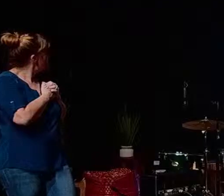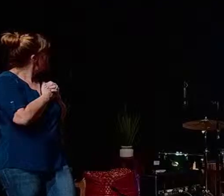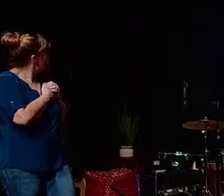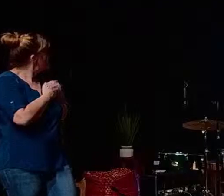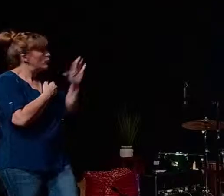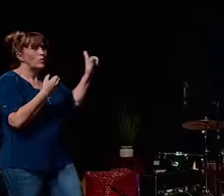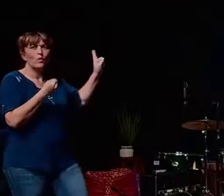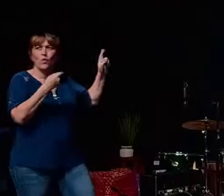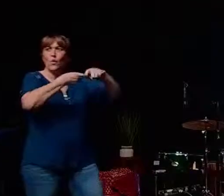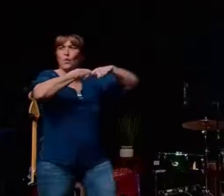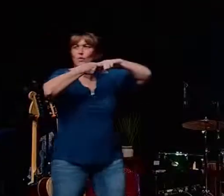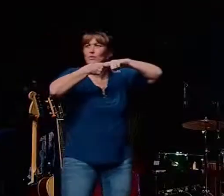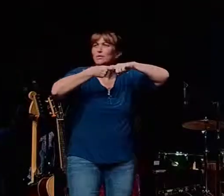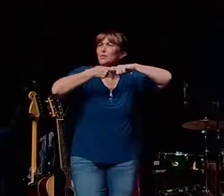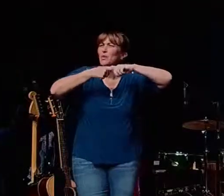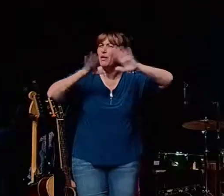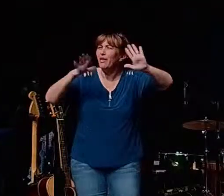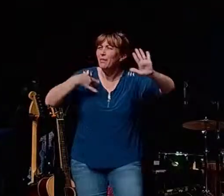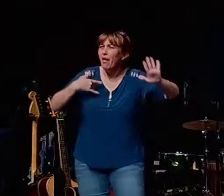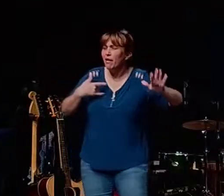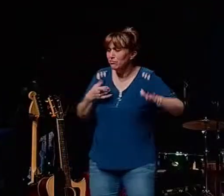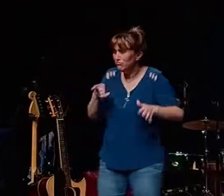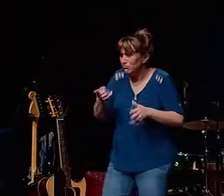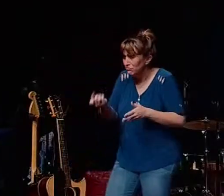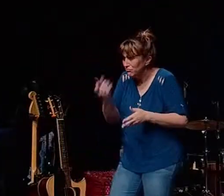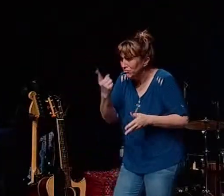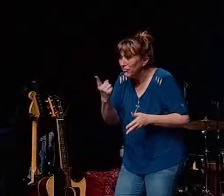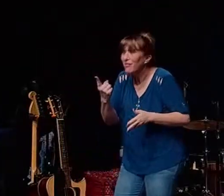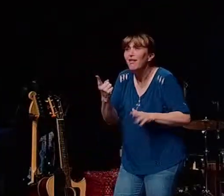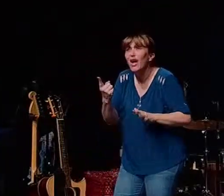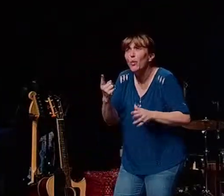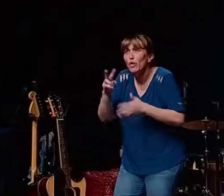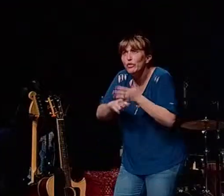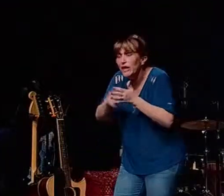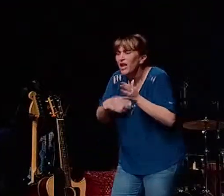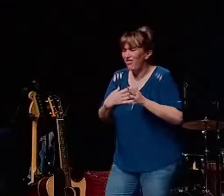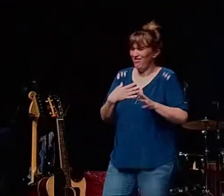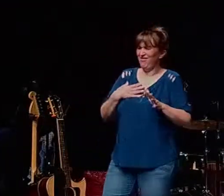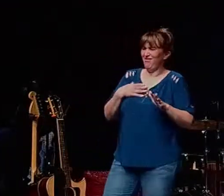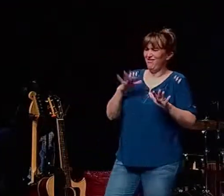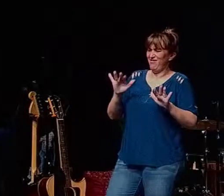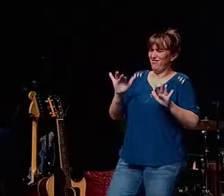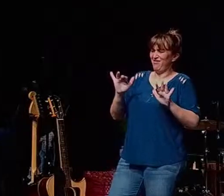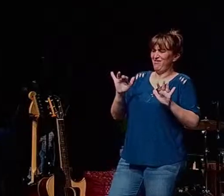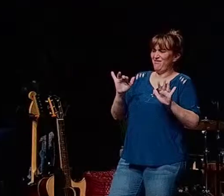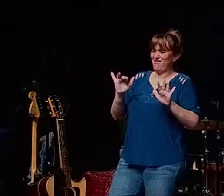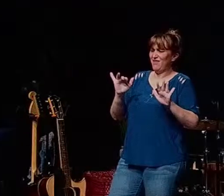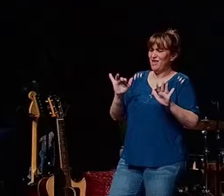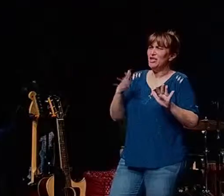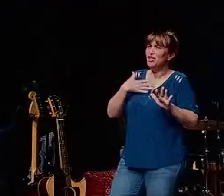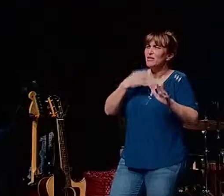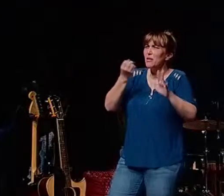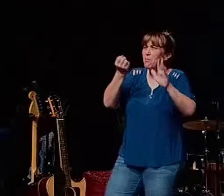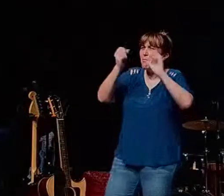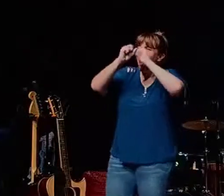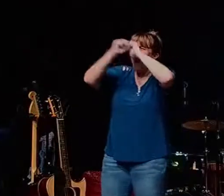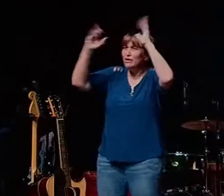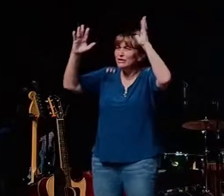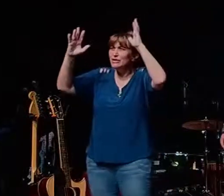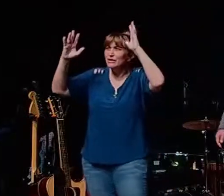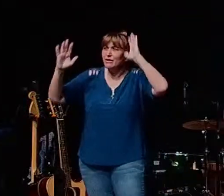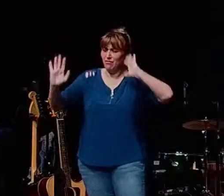just think about that just think about just the the physical manifestation of this of this scene right